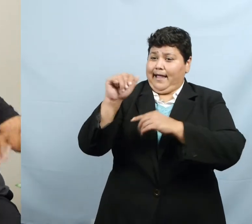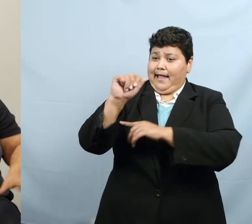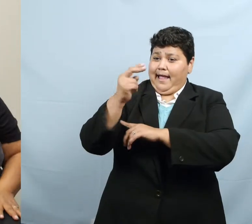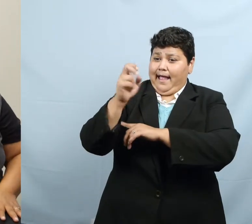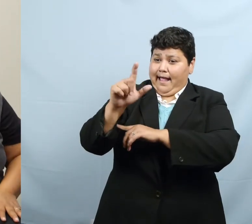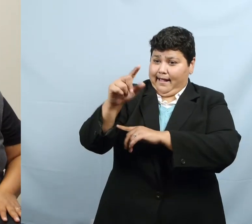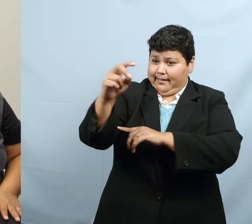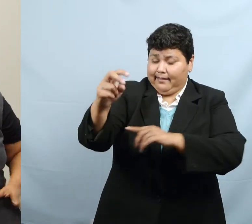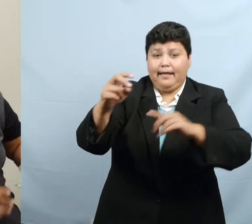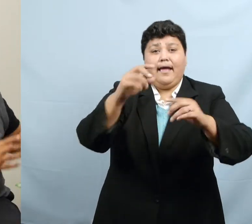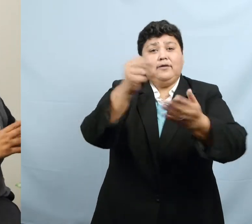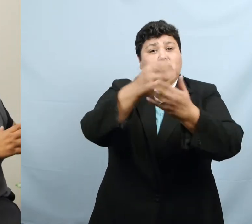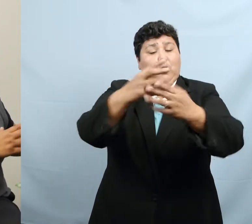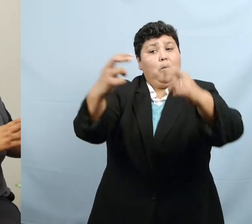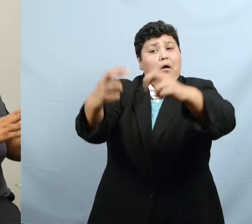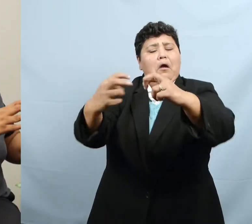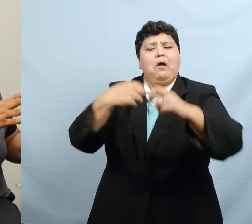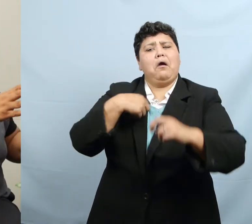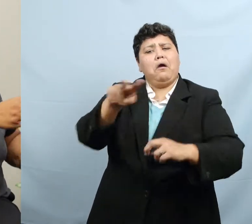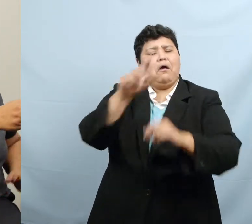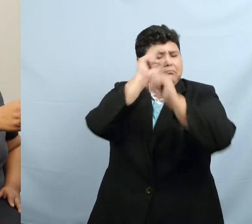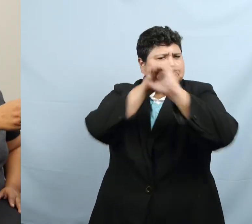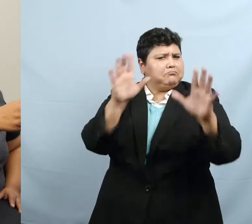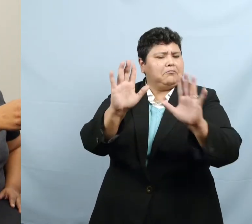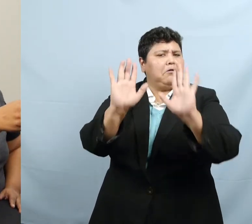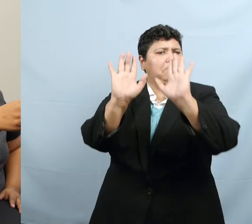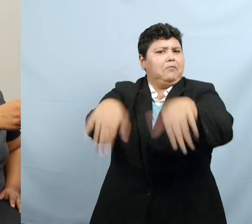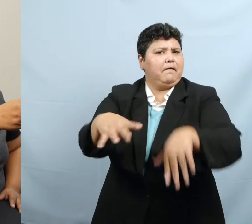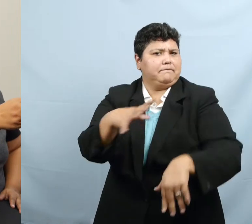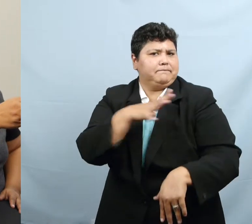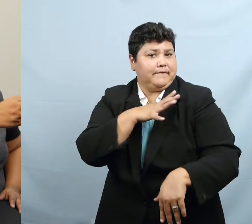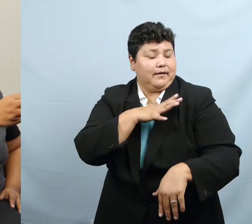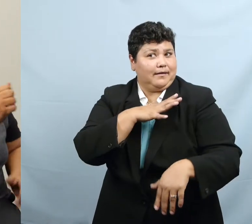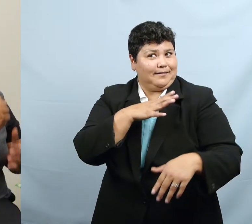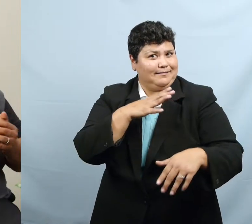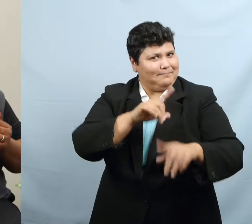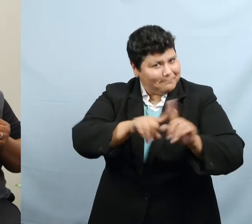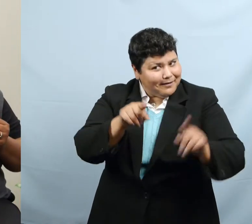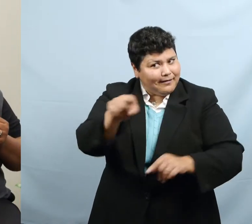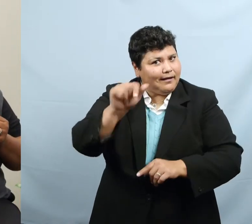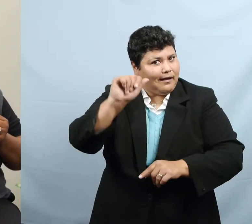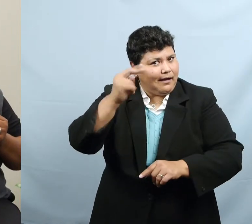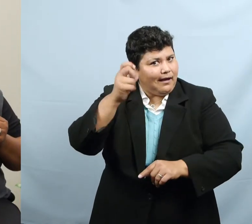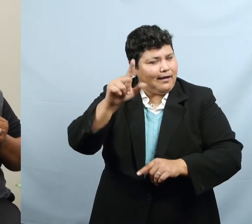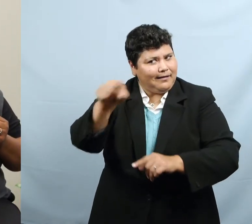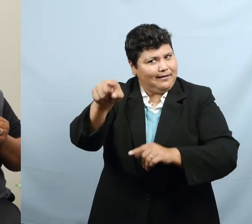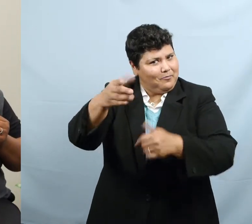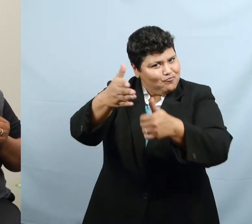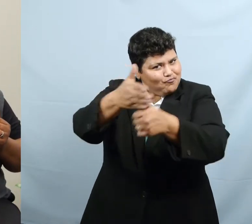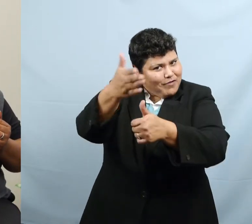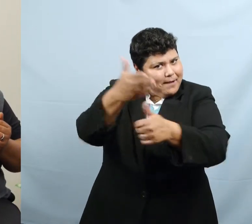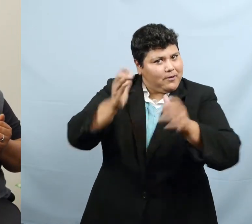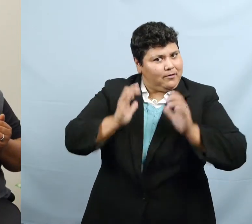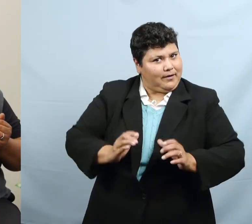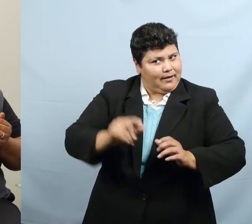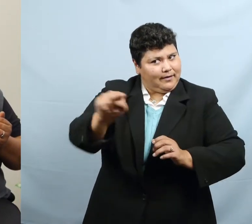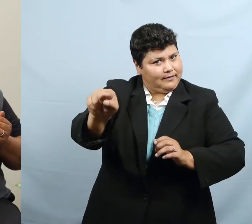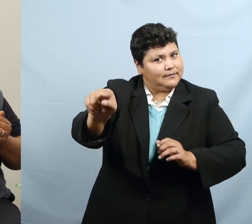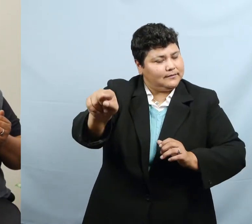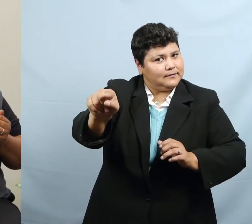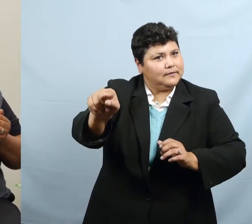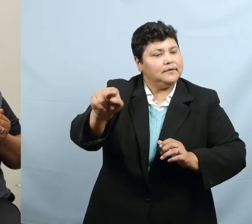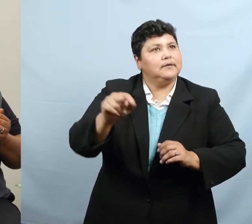So he was taken care of. So he was the primary client in this case